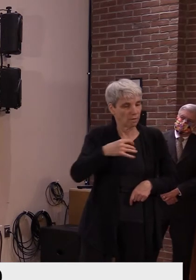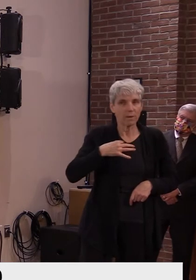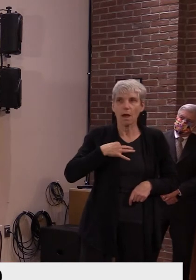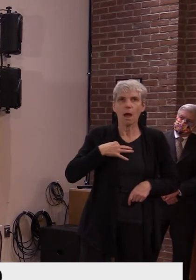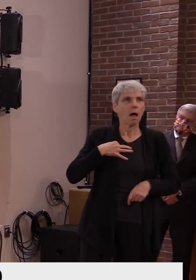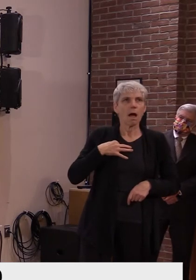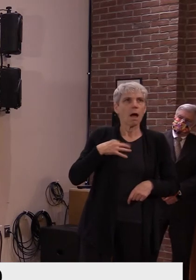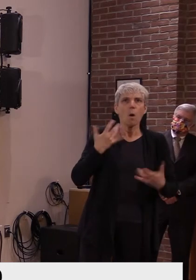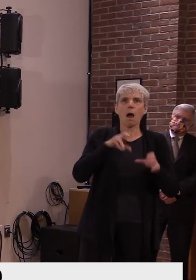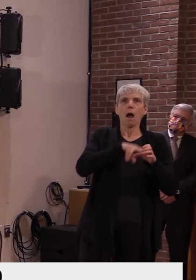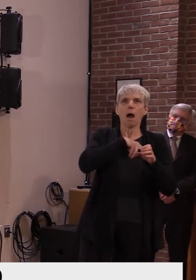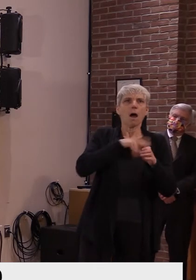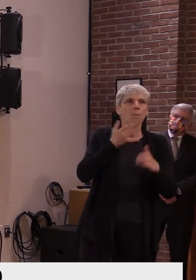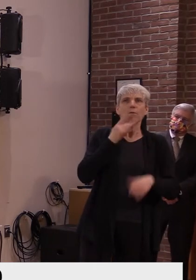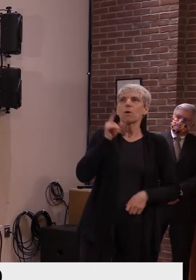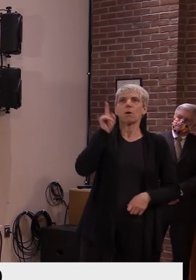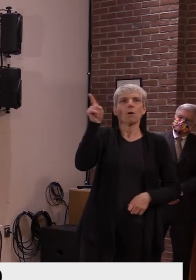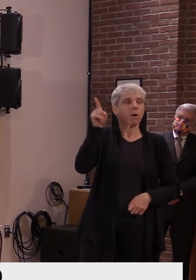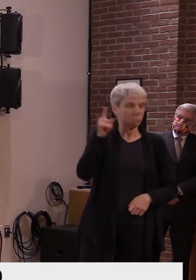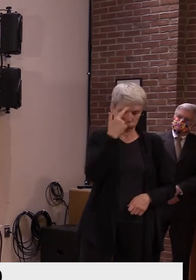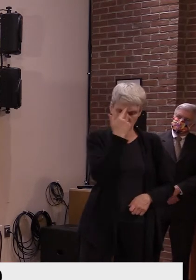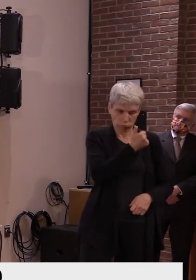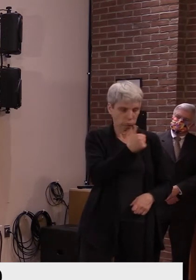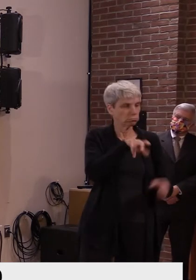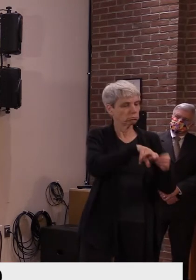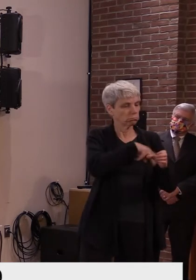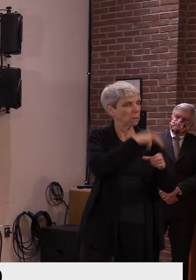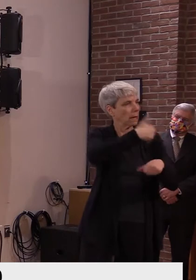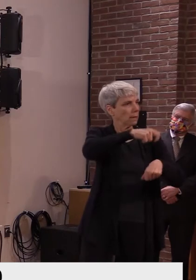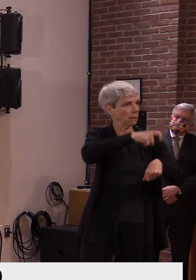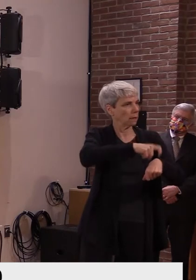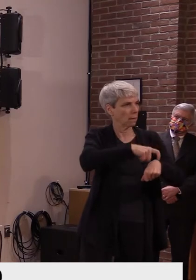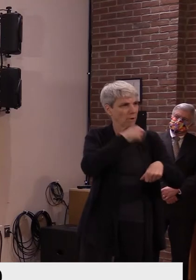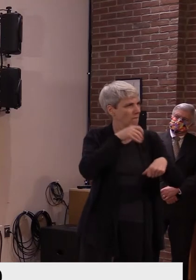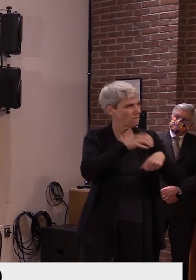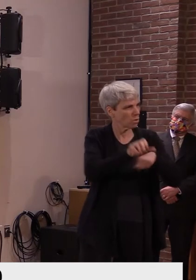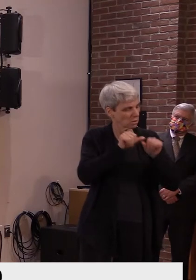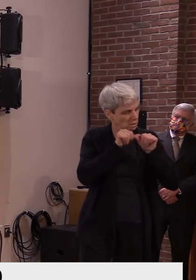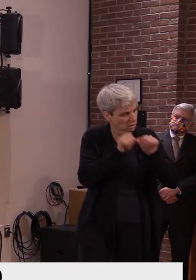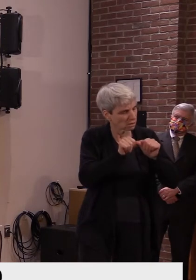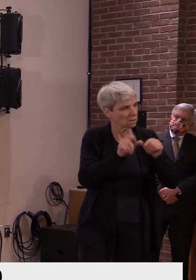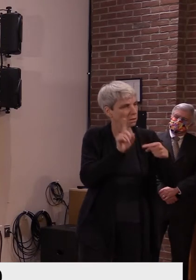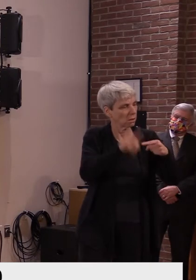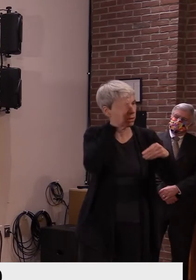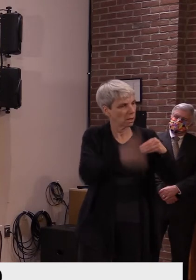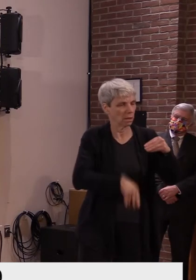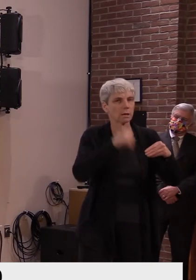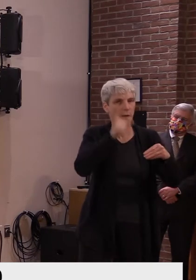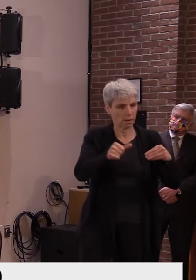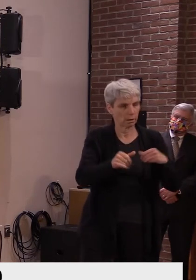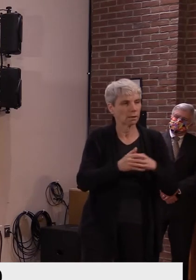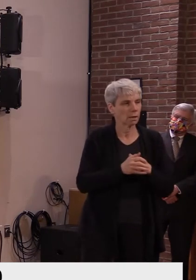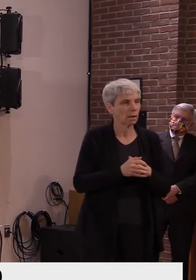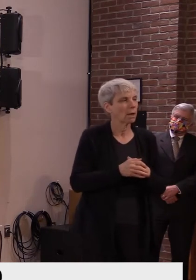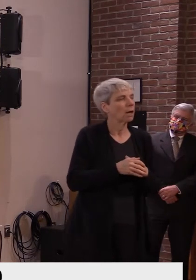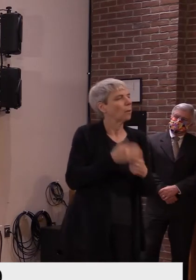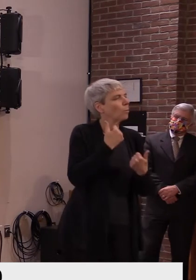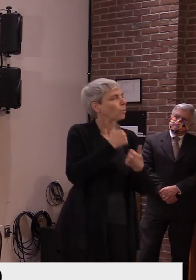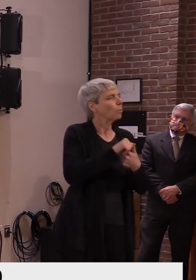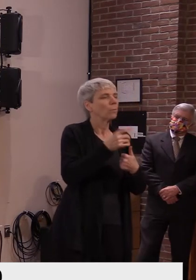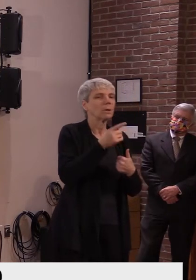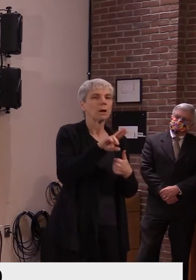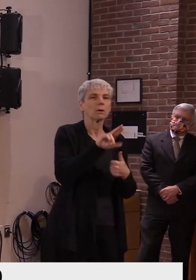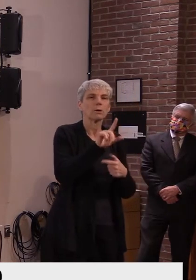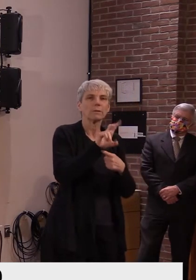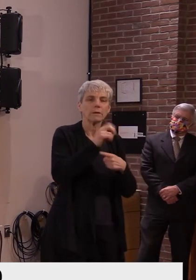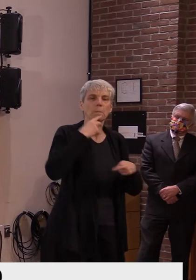to leave the trial if they wanted to get one of the other vaccines. And this will end up in some of the complexity that I think, um, Dr. Levine has spoken